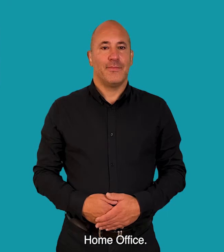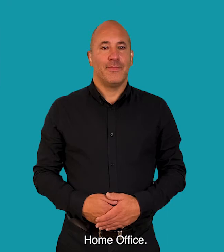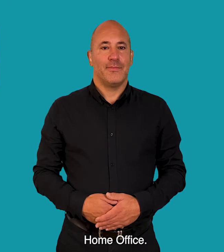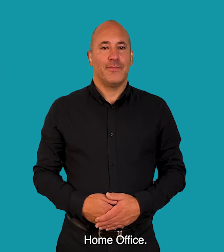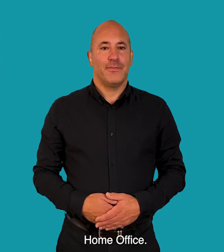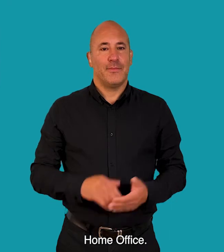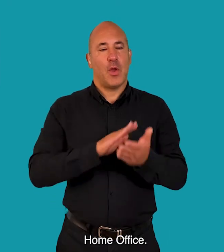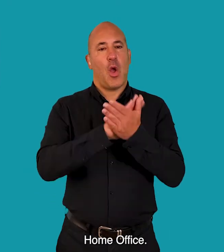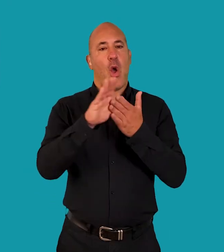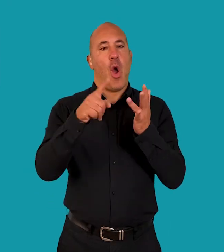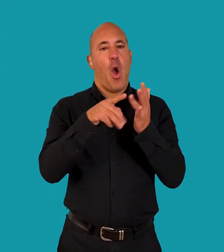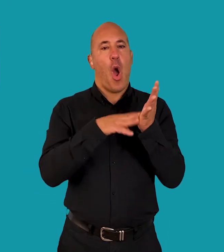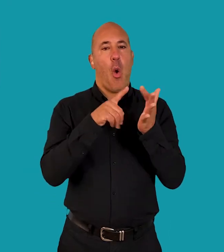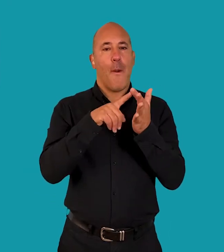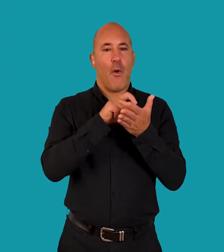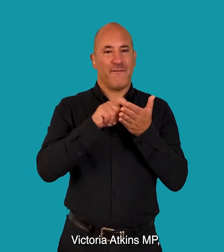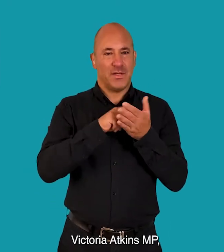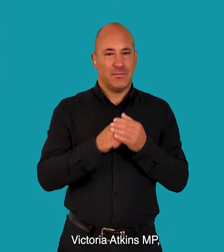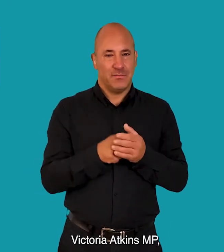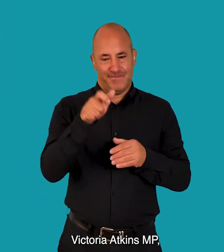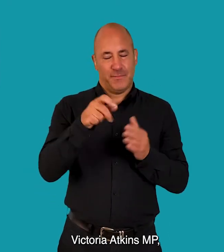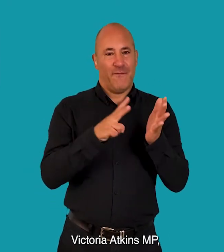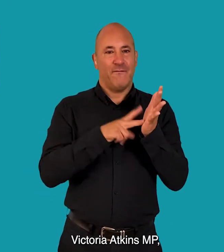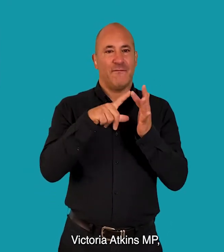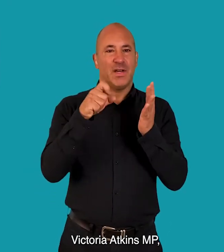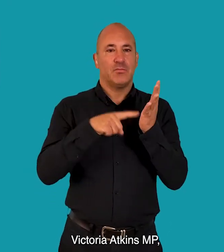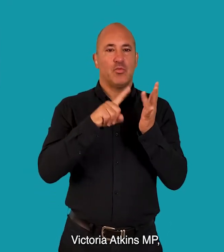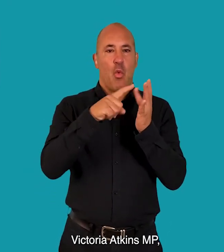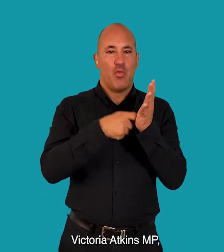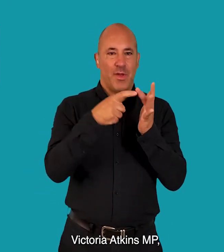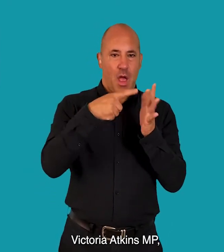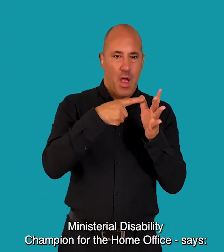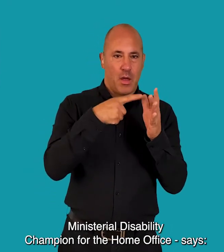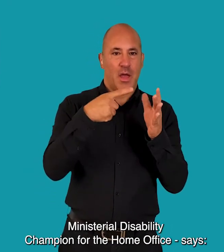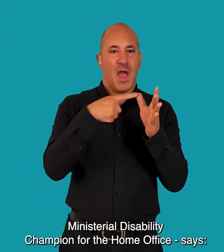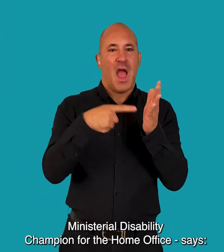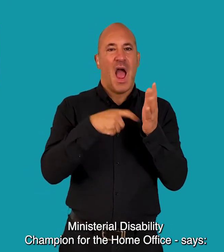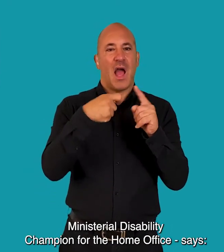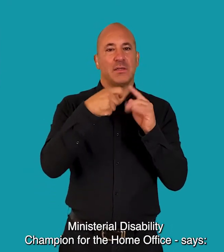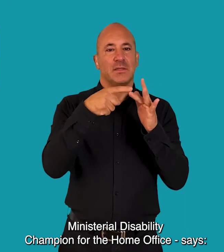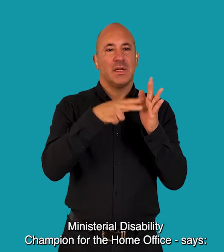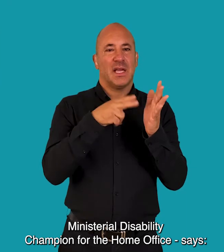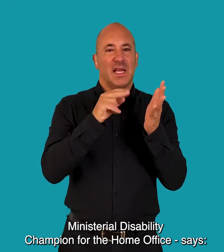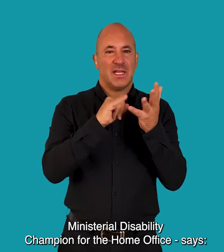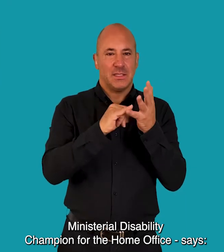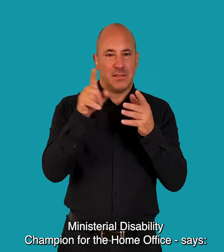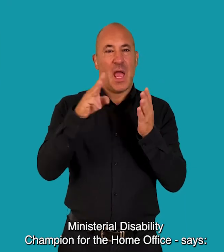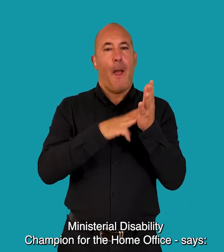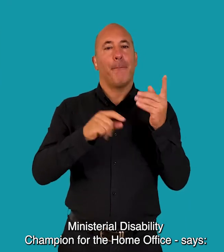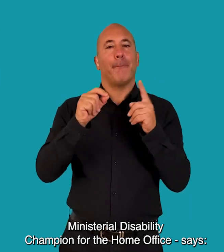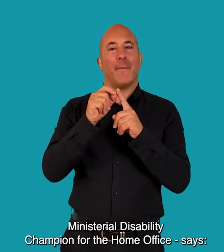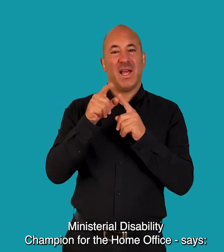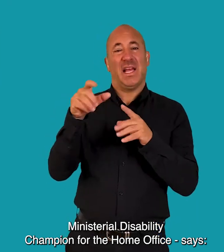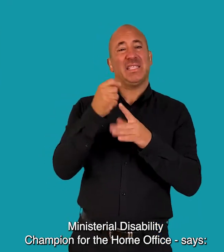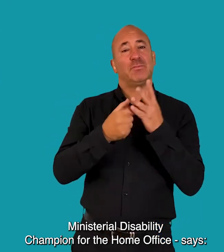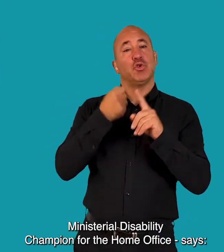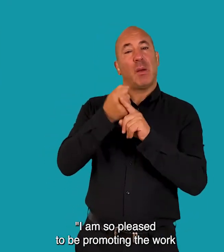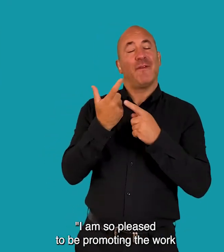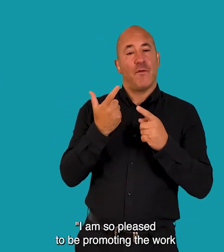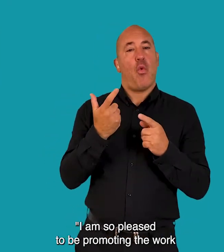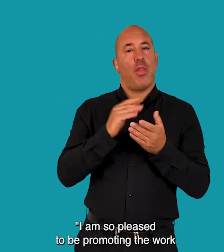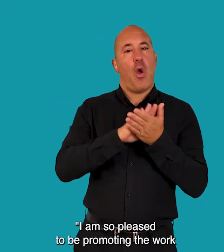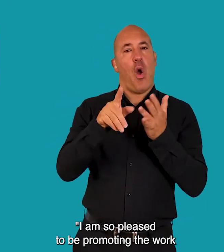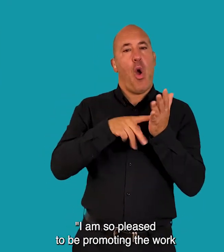Home Office Victoria Atkins MP, Ministerial Disability Champion for the Home Office,